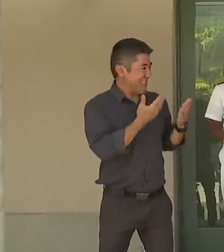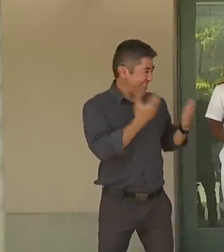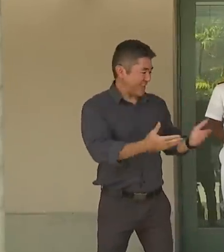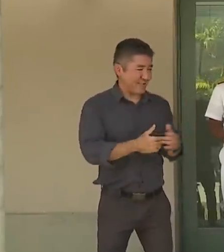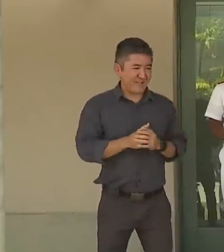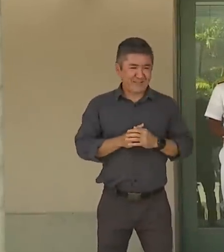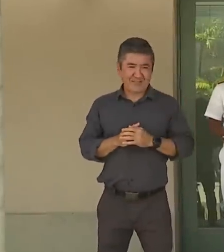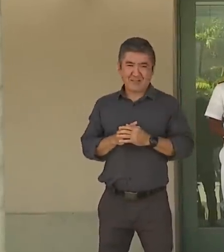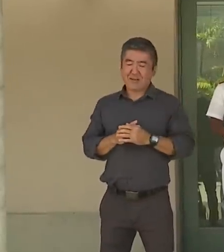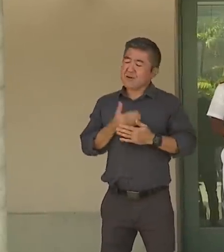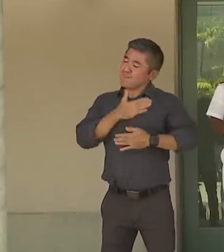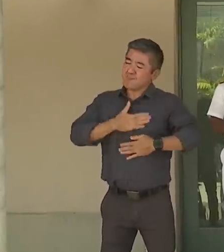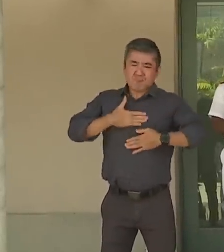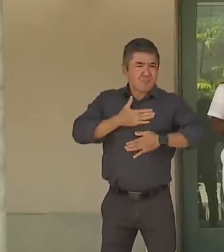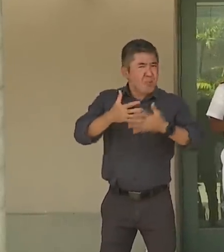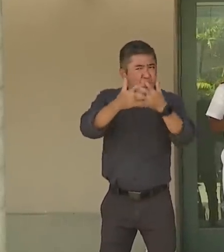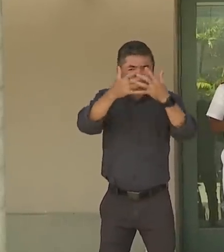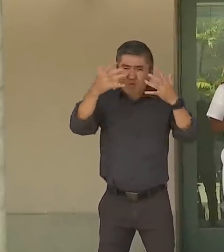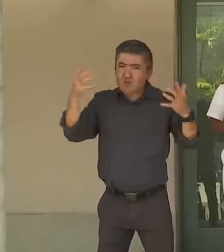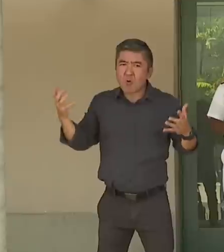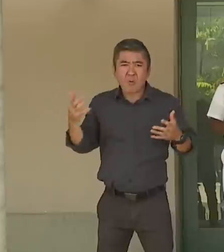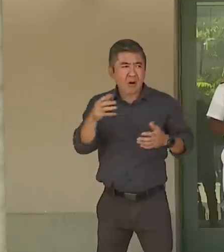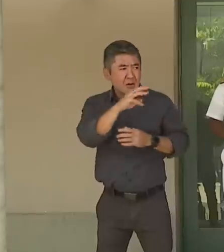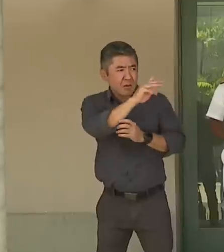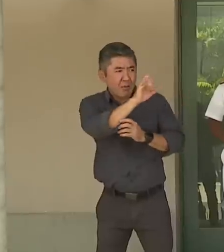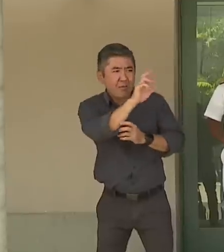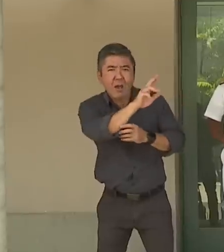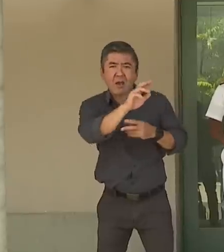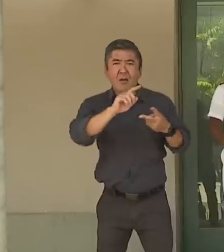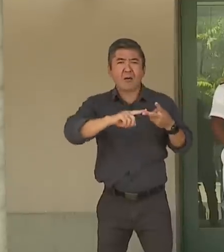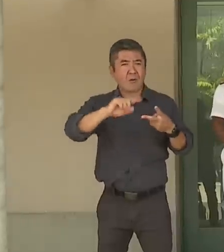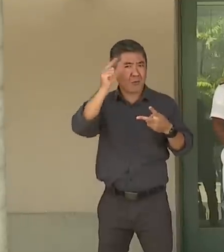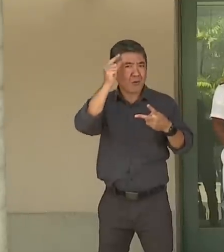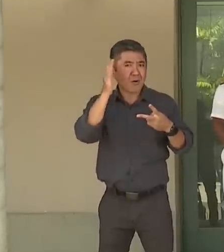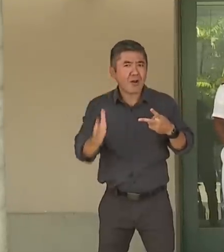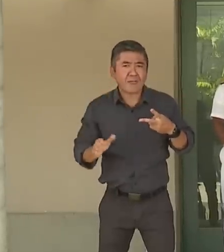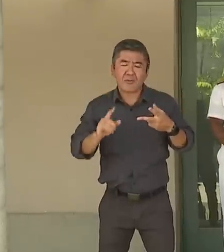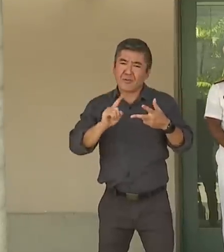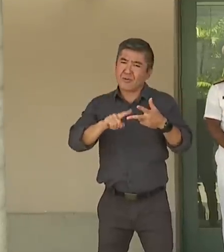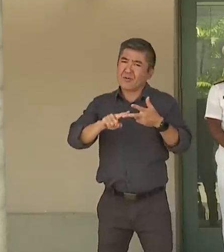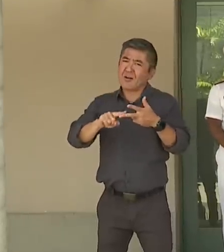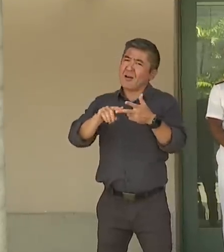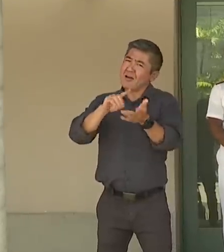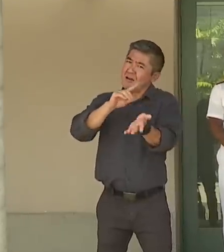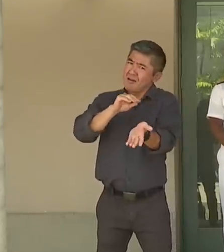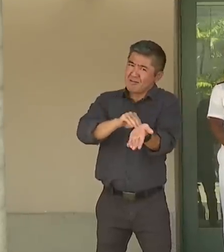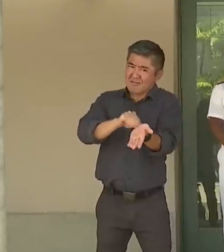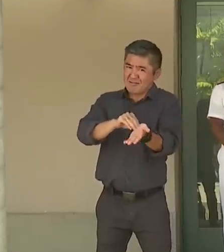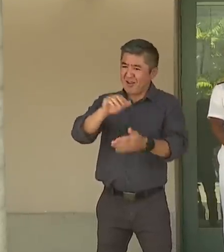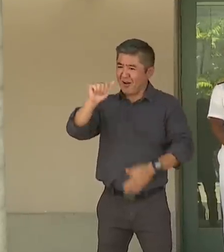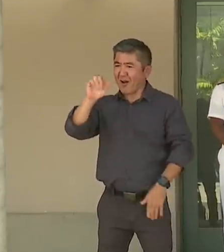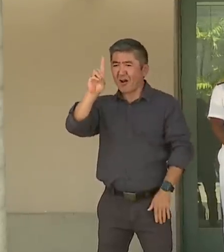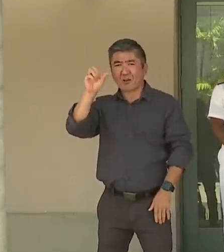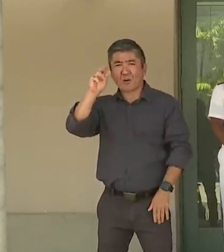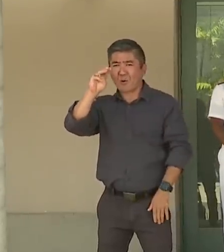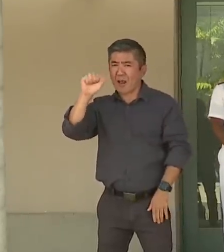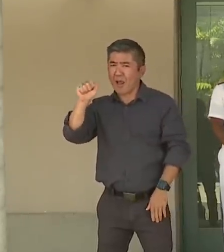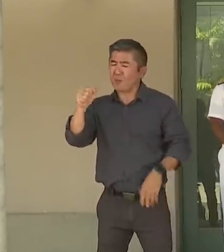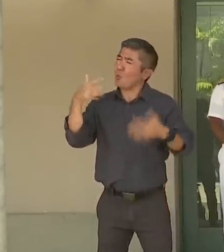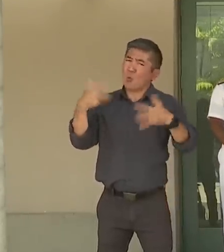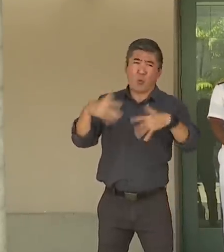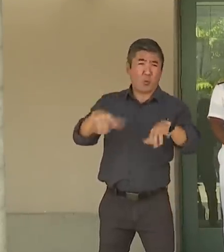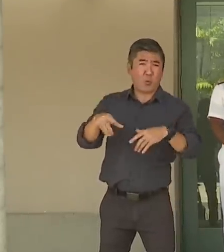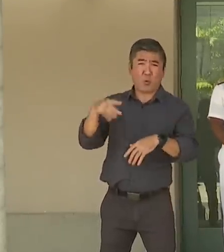and so much appreciation for Mayor, Governor, and Dr. Adams, who is a fantastic Surgeon General. And it's